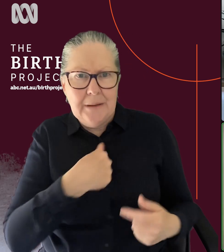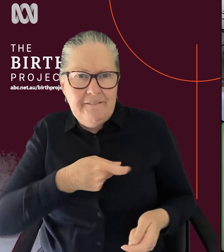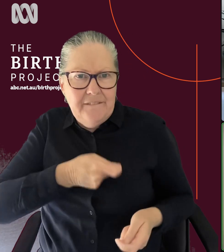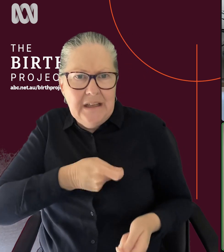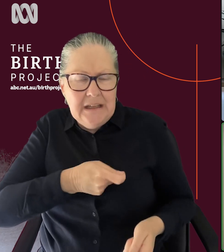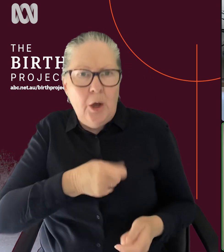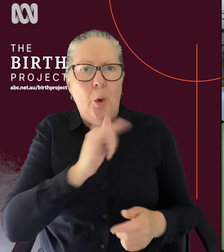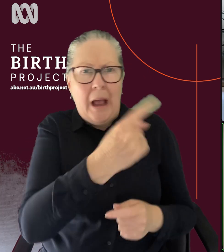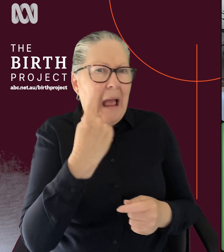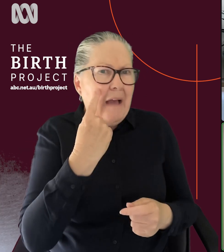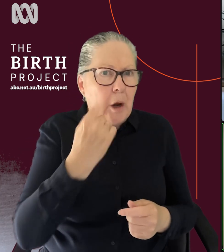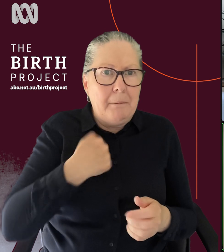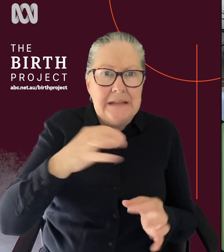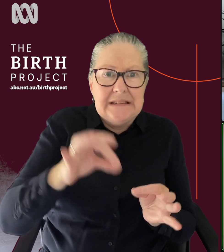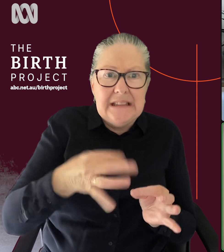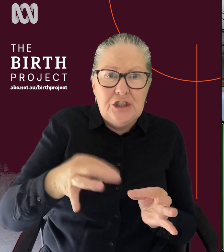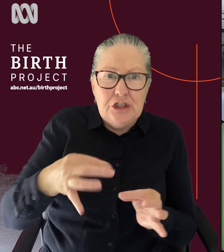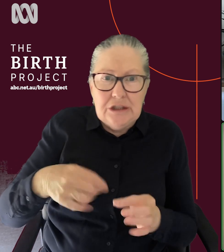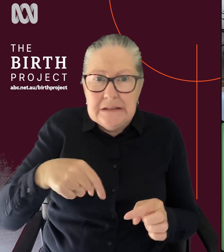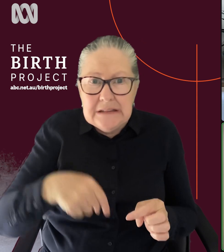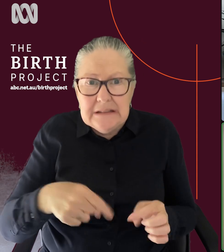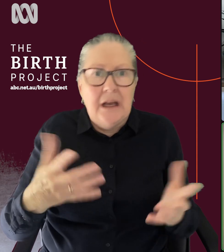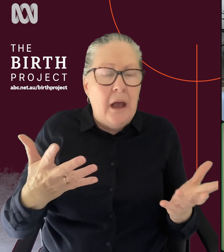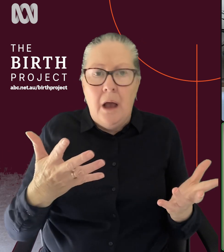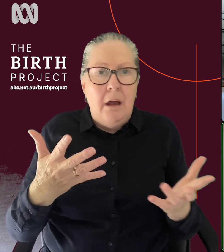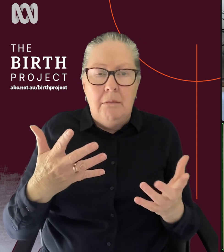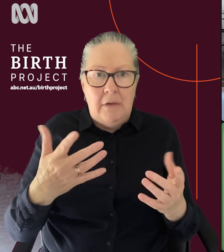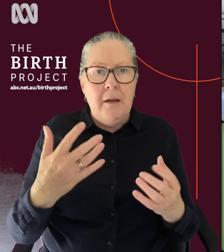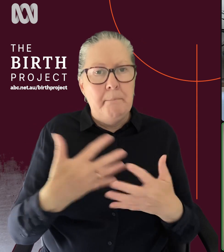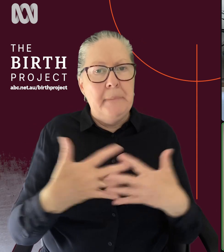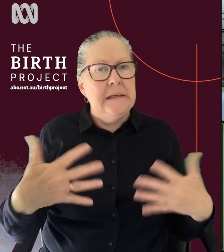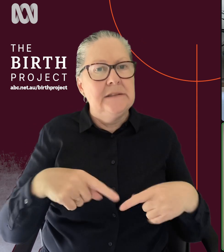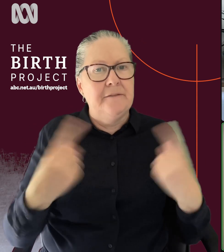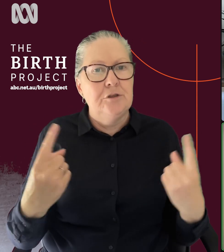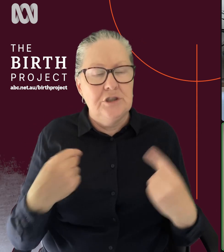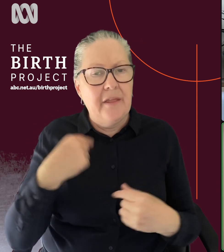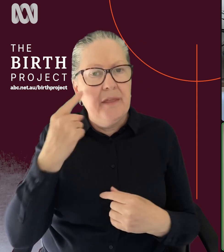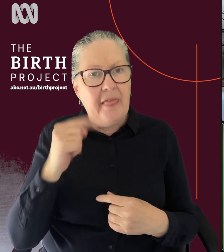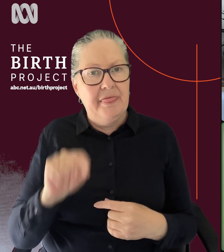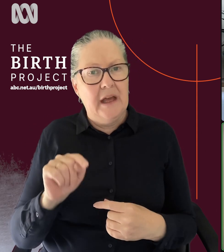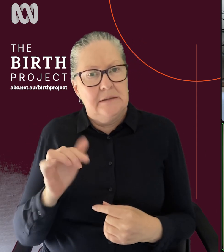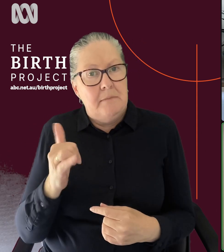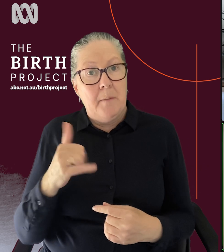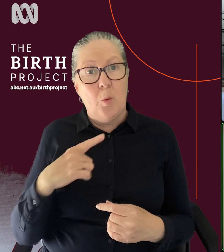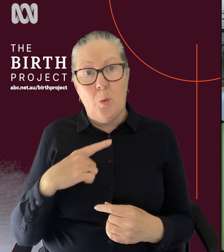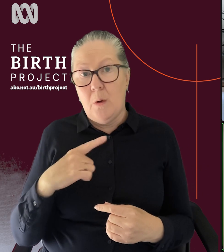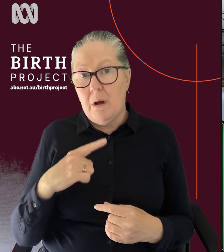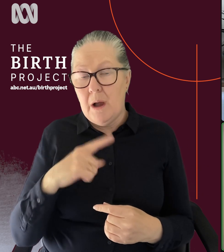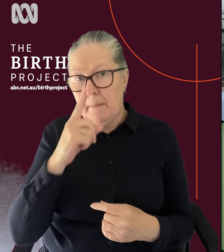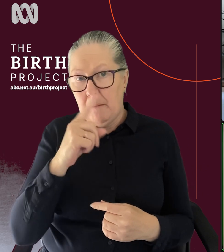stitches. Um, so yeah, that it's a huge point of difference. And I think that is also perhaps why people are looking at getting a